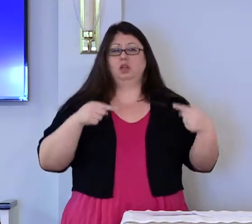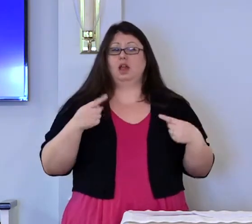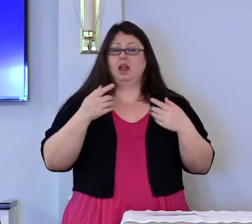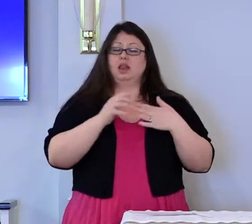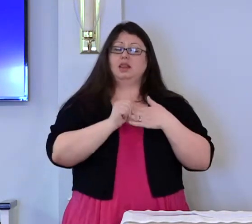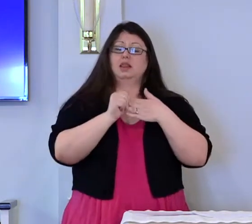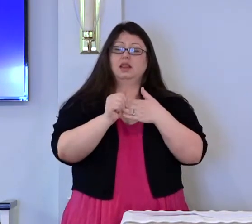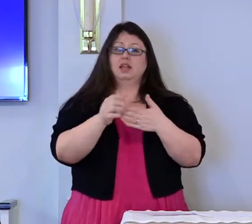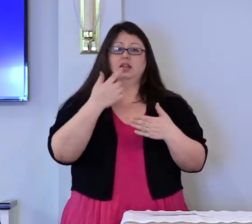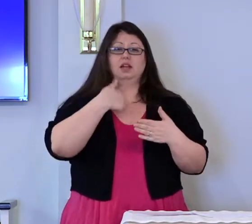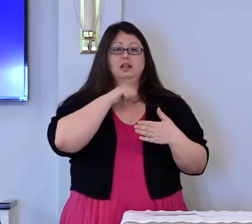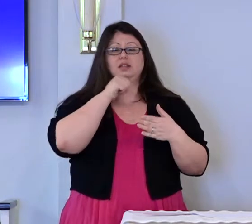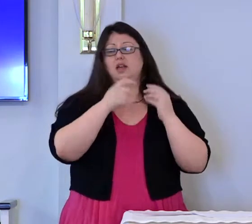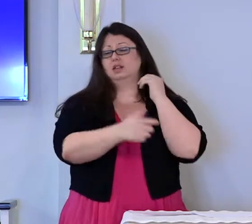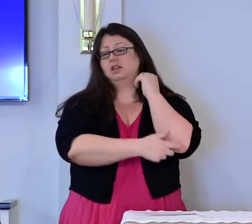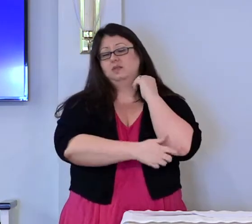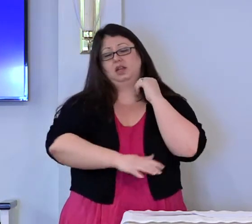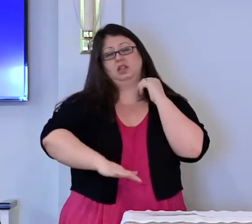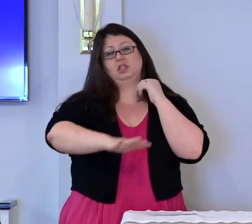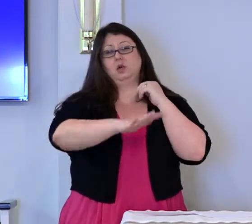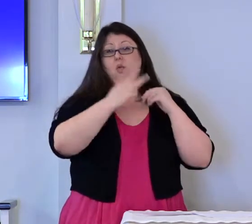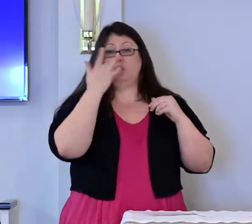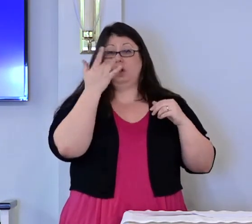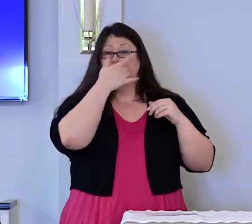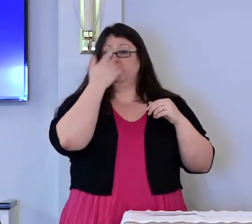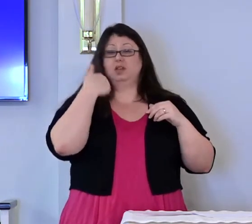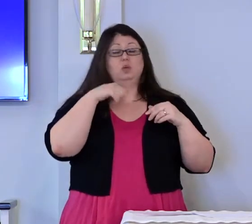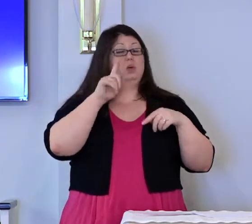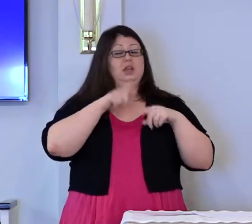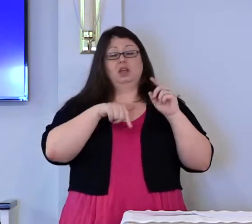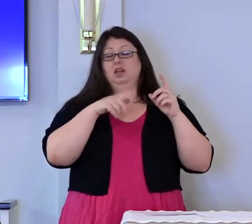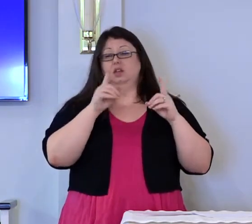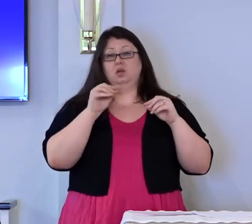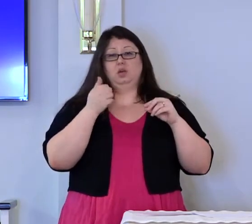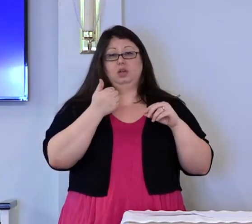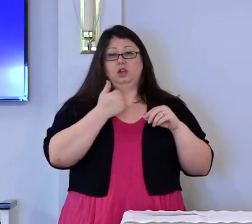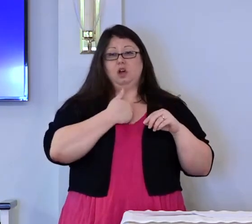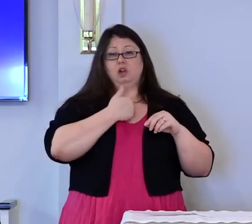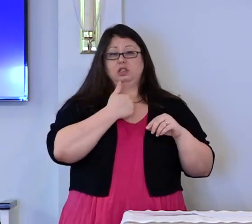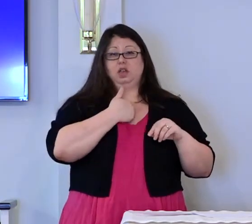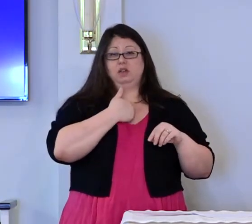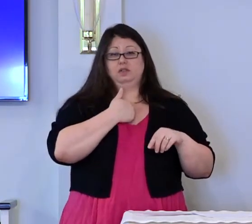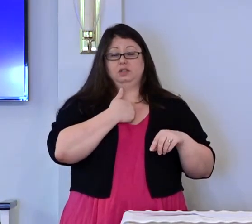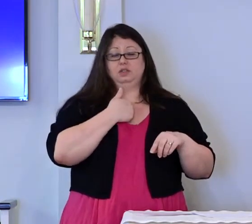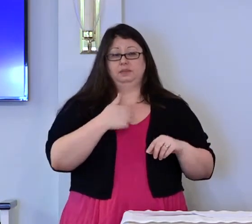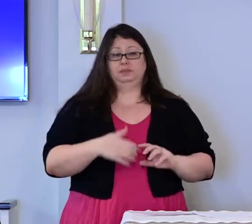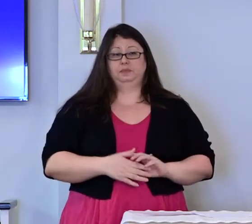Lead us not into temptation because we cannot do it ourselves.